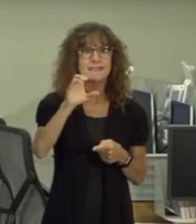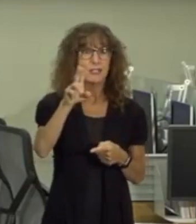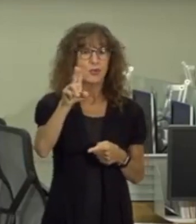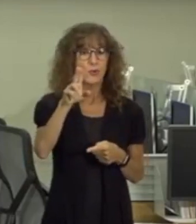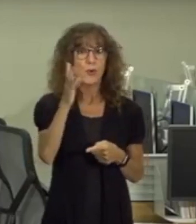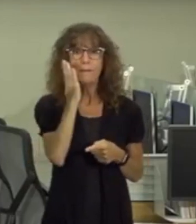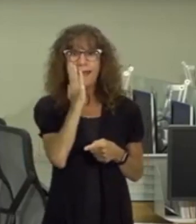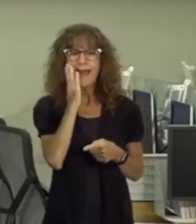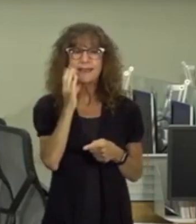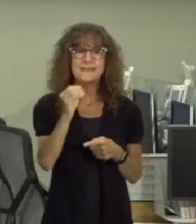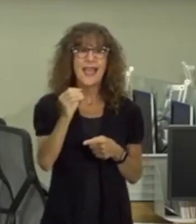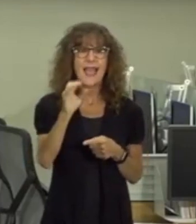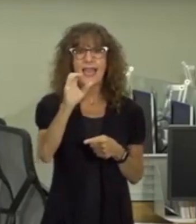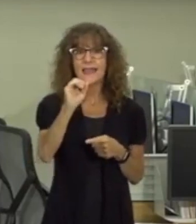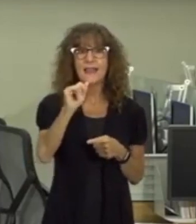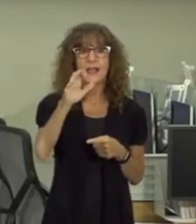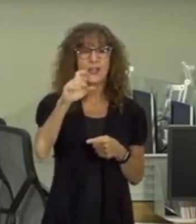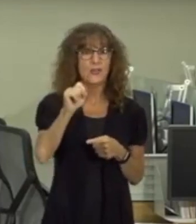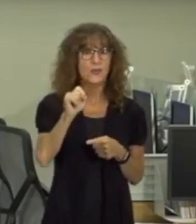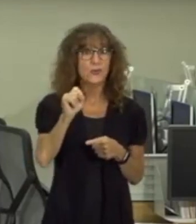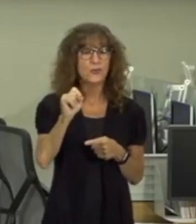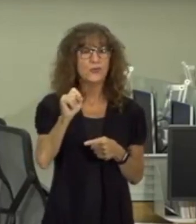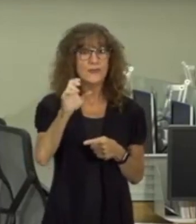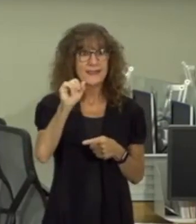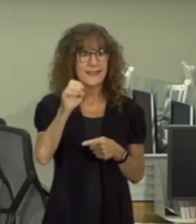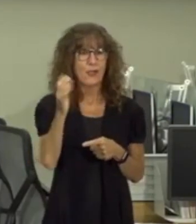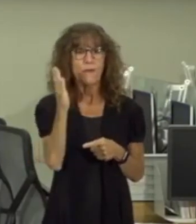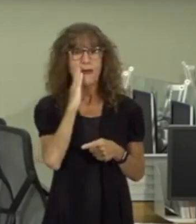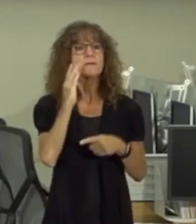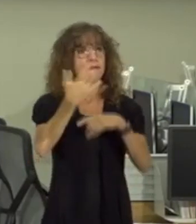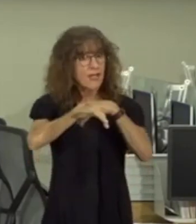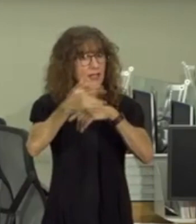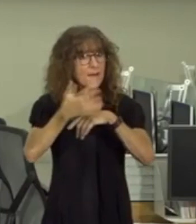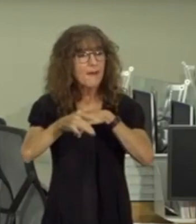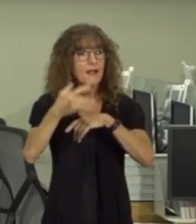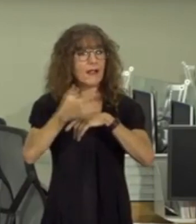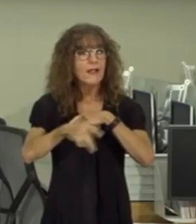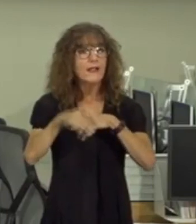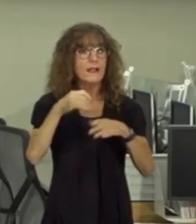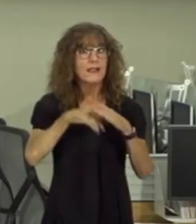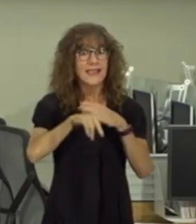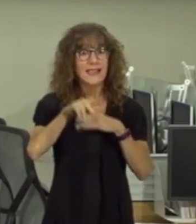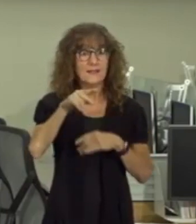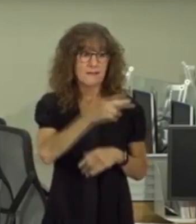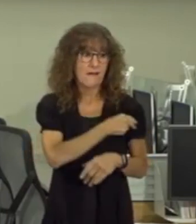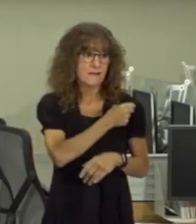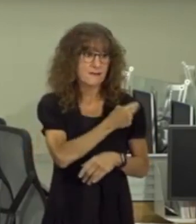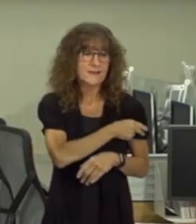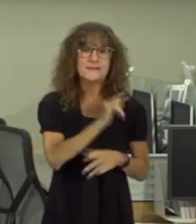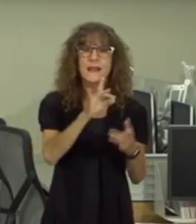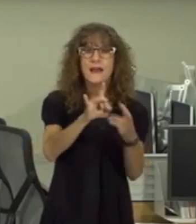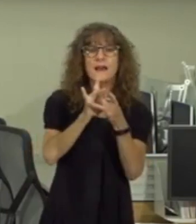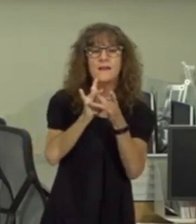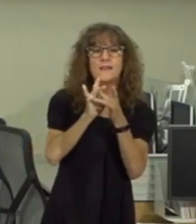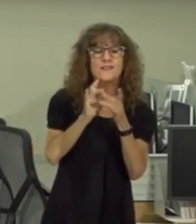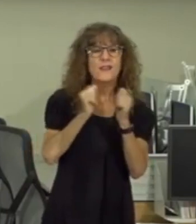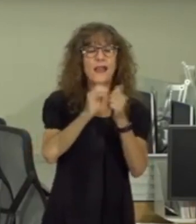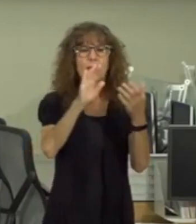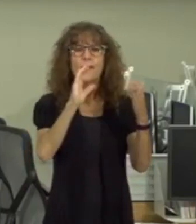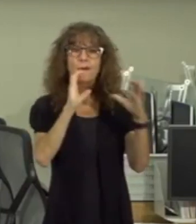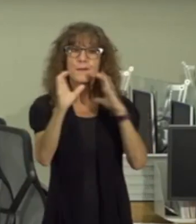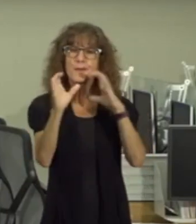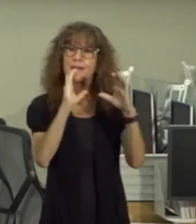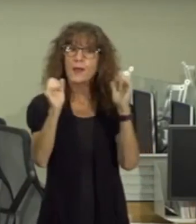and our acute care beds are available at hospitals in the county our relationship and our